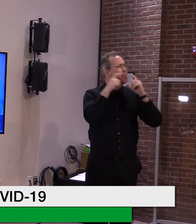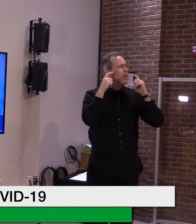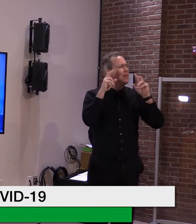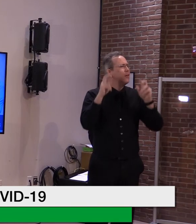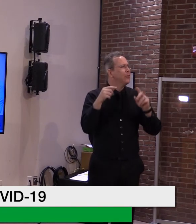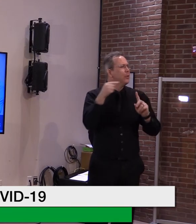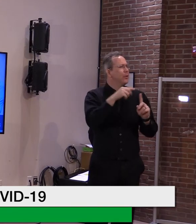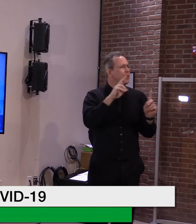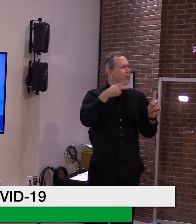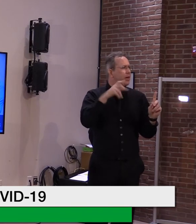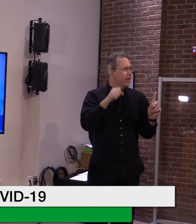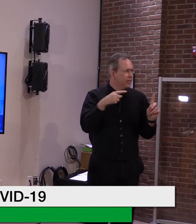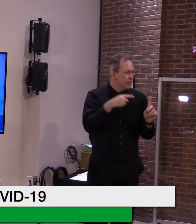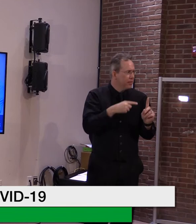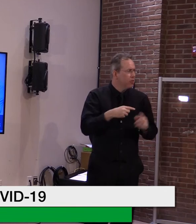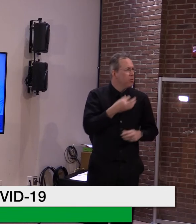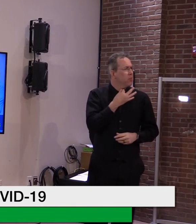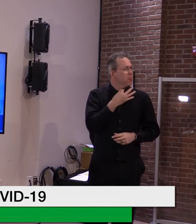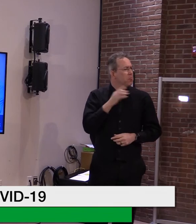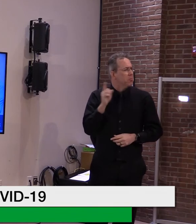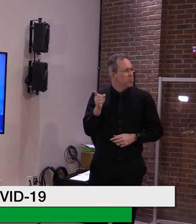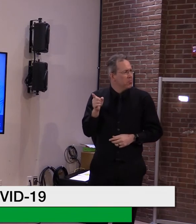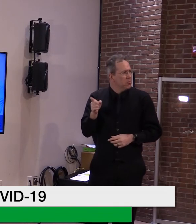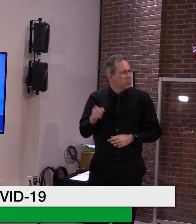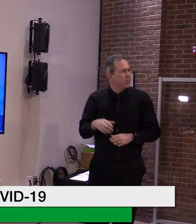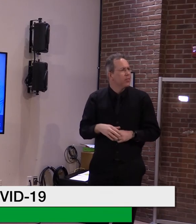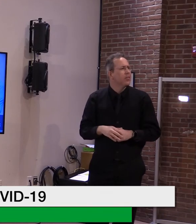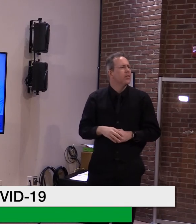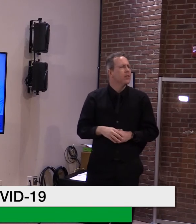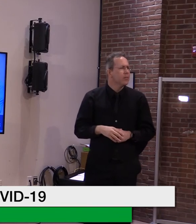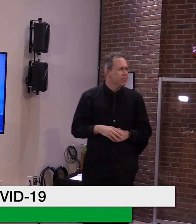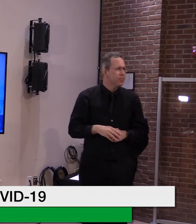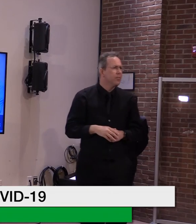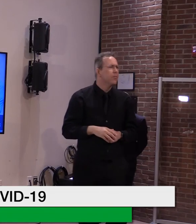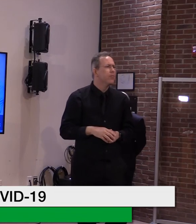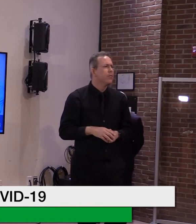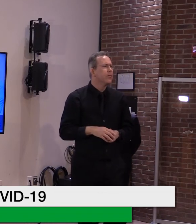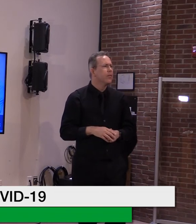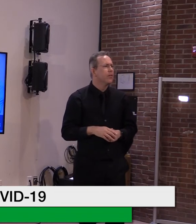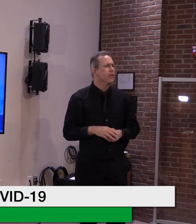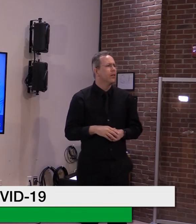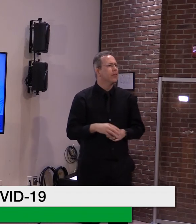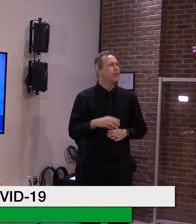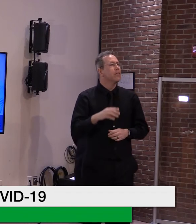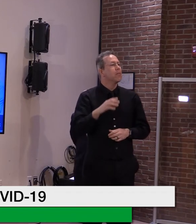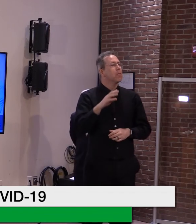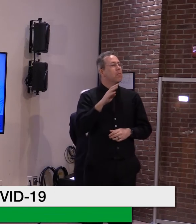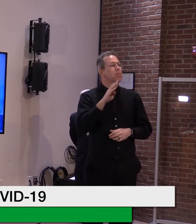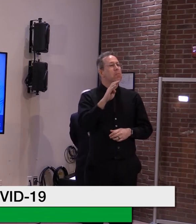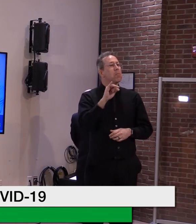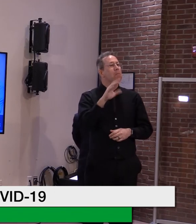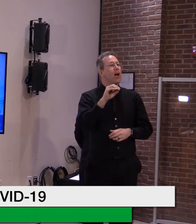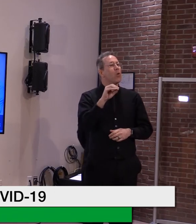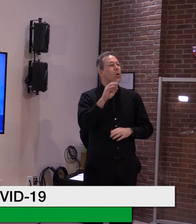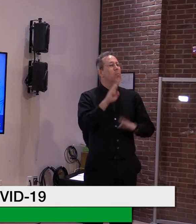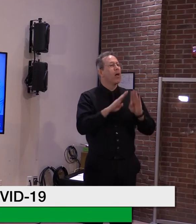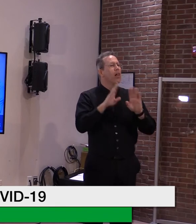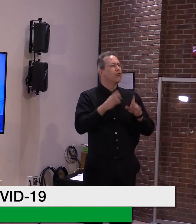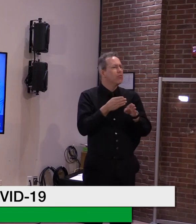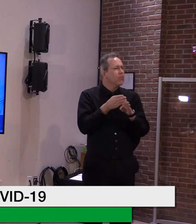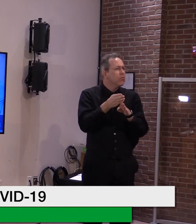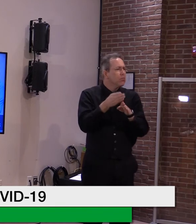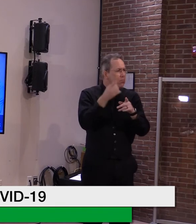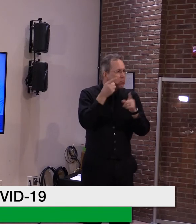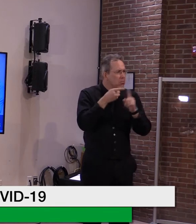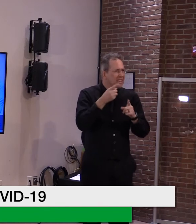yesterday from a microbiologist arguing that masks are ineffective. Um, and as well, the notion that